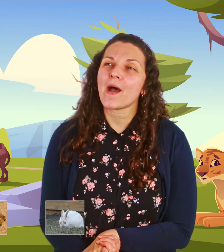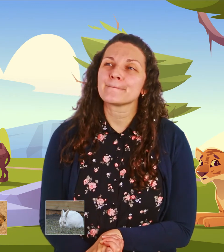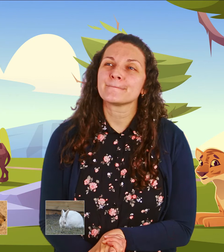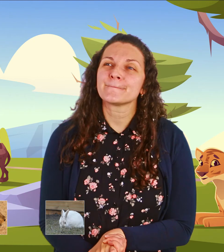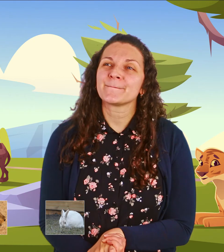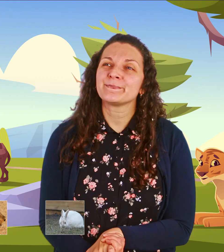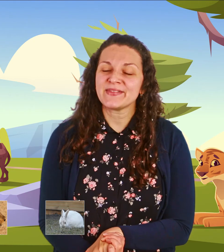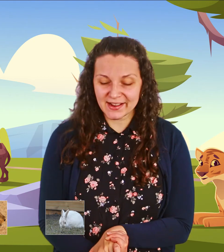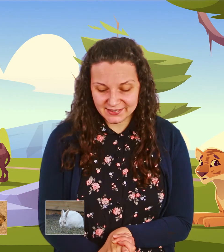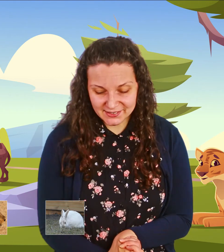Next.